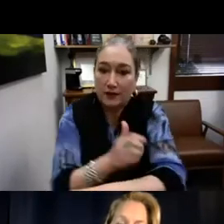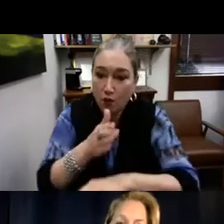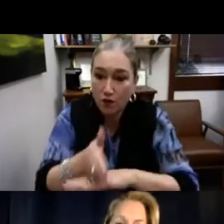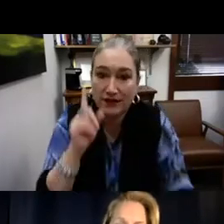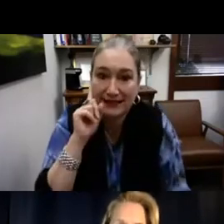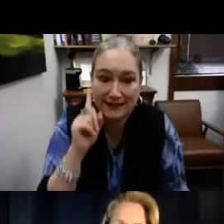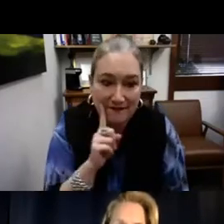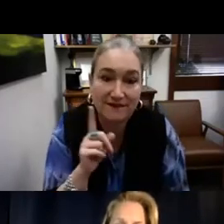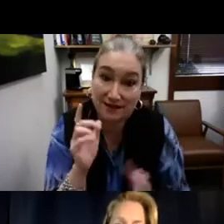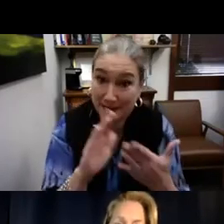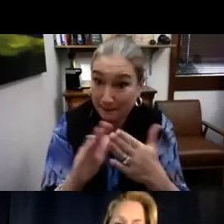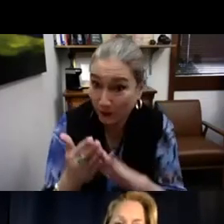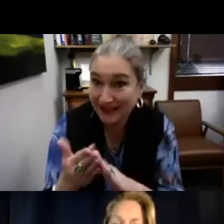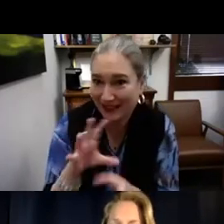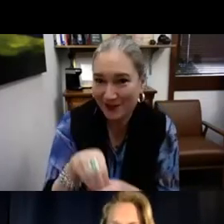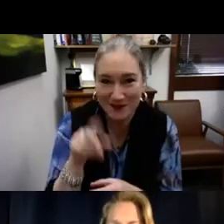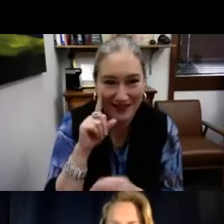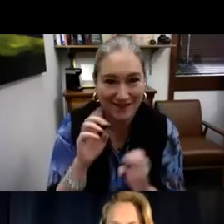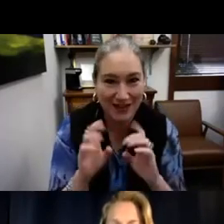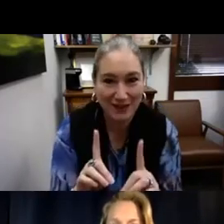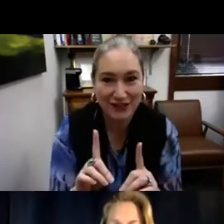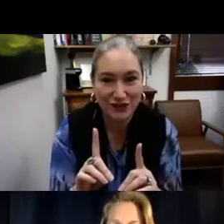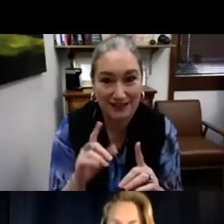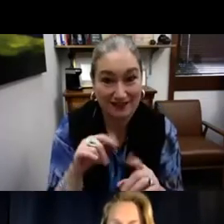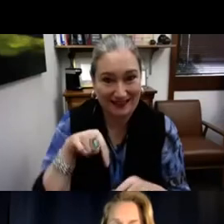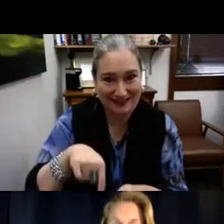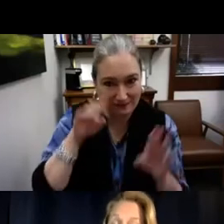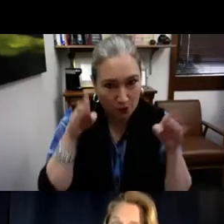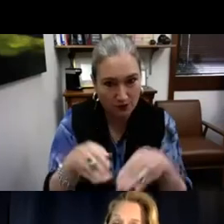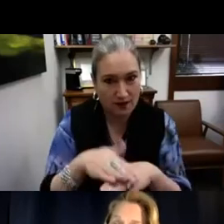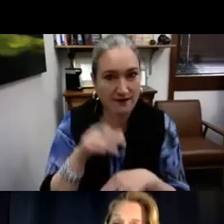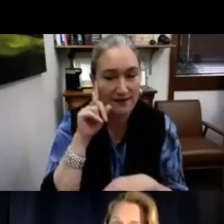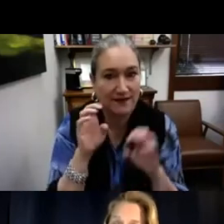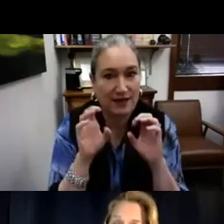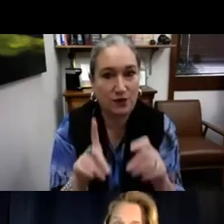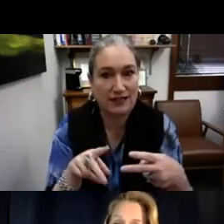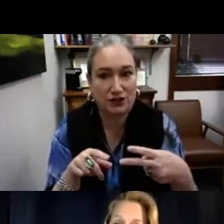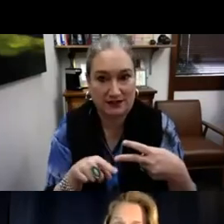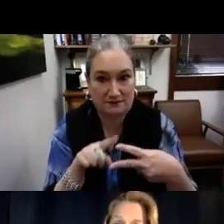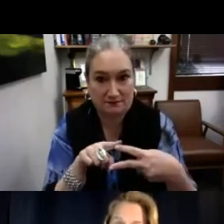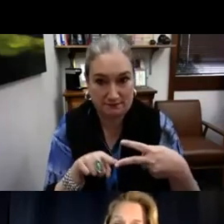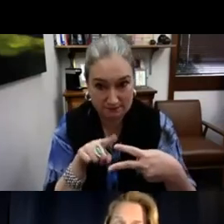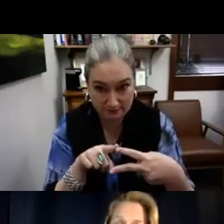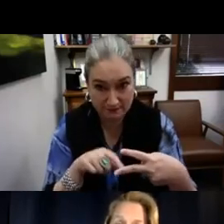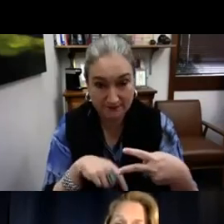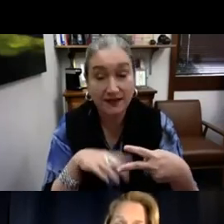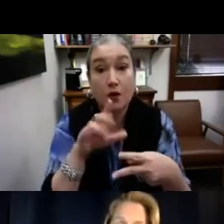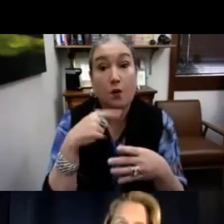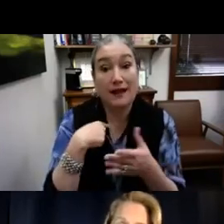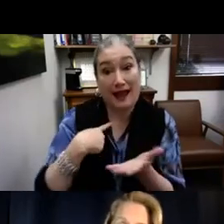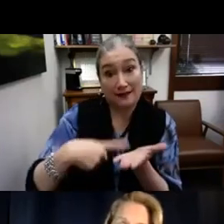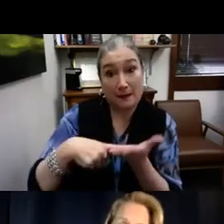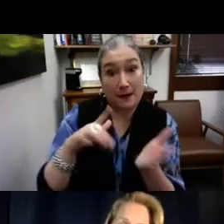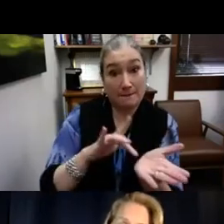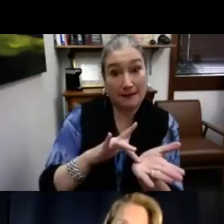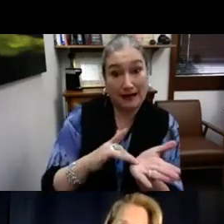Trying to restructure and have authority over the deaf community. And that also includes areas of deaf education. So we'll be